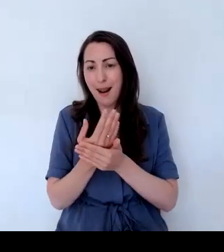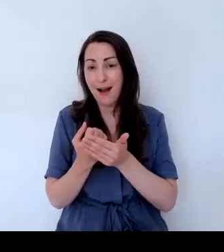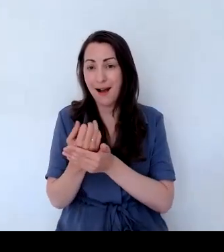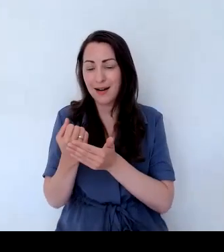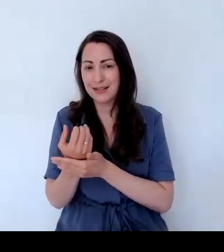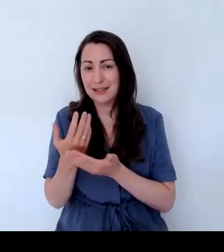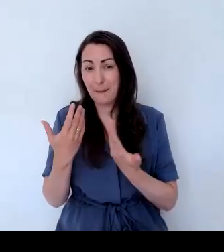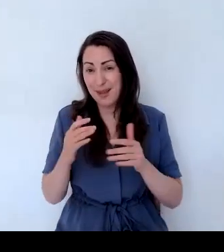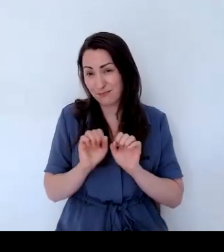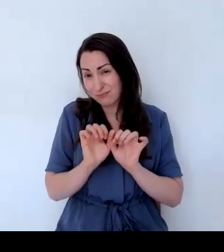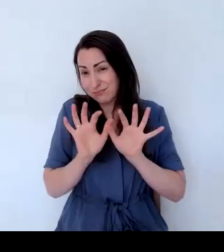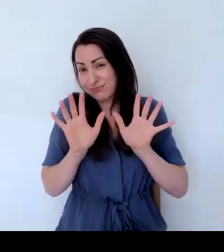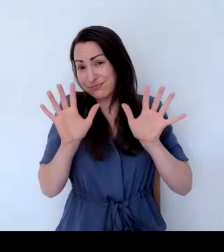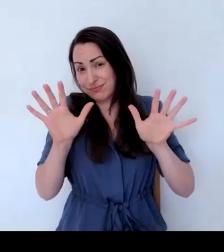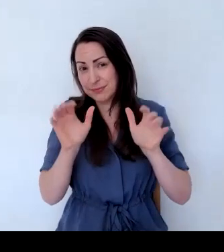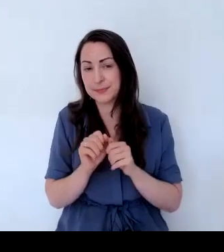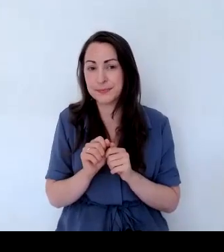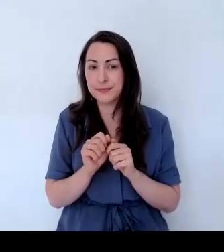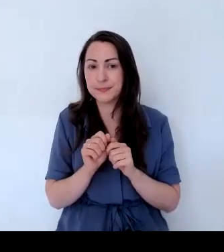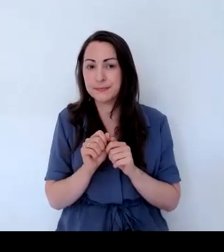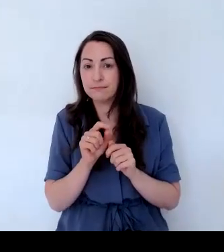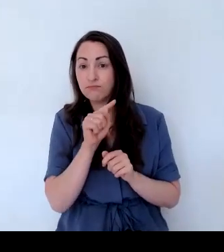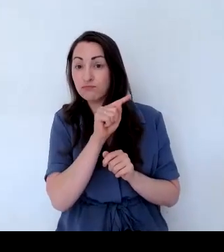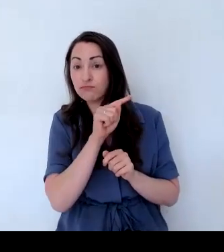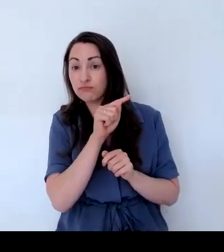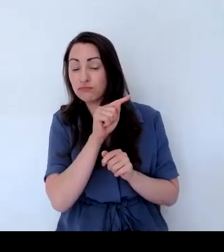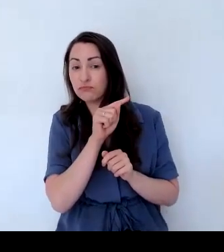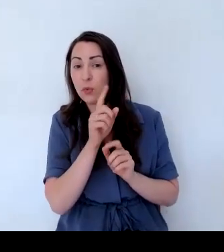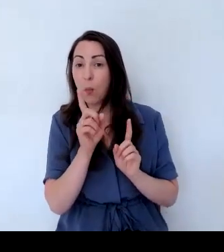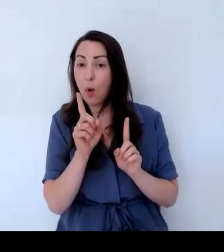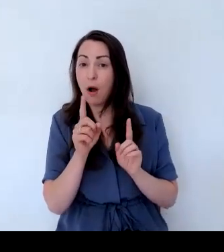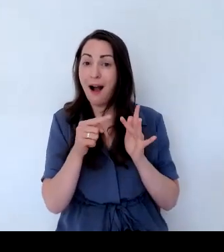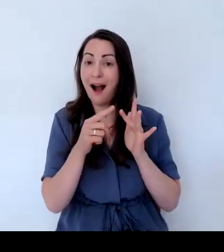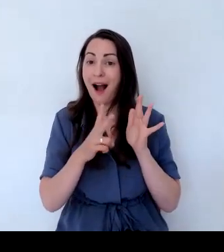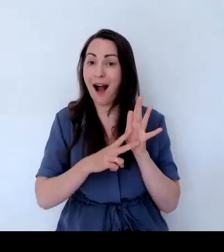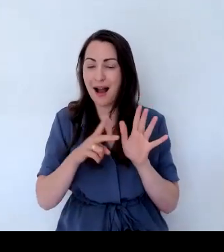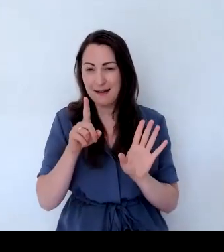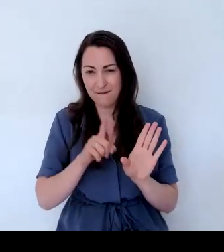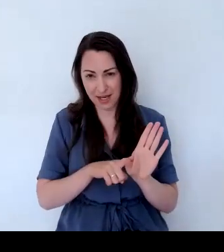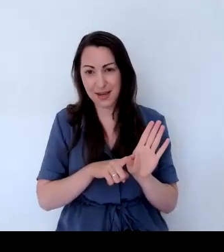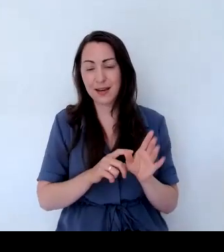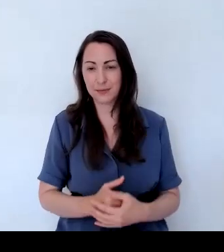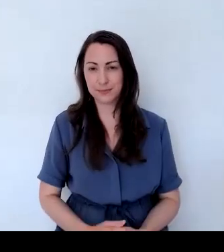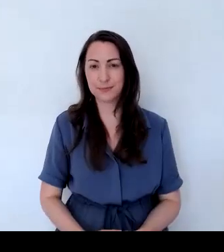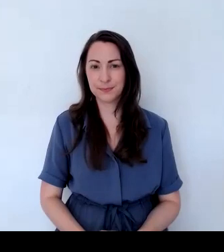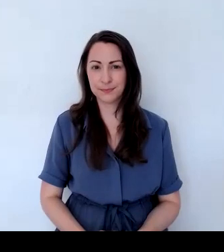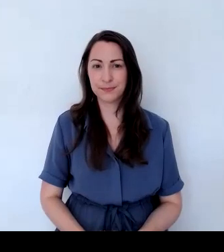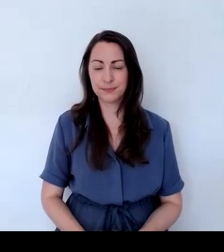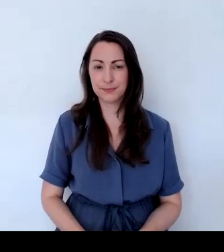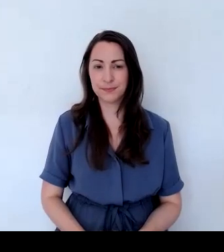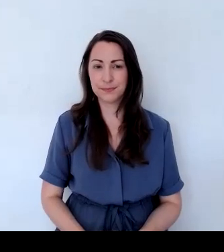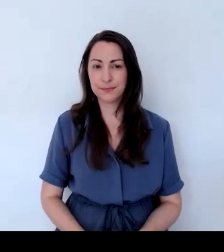over here, by the log shed, we have ivy. Now that ivy is